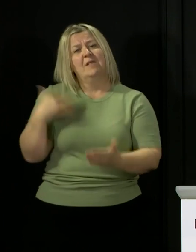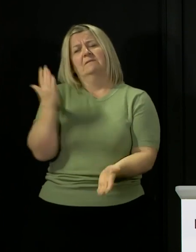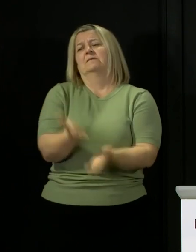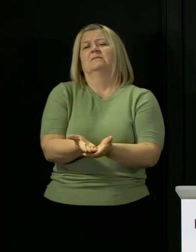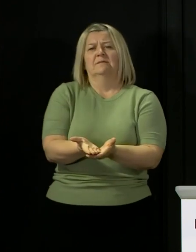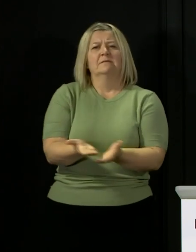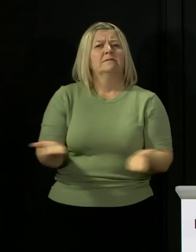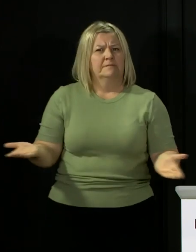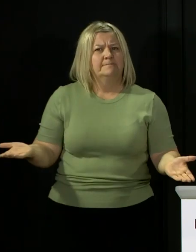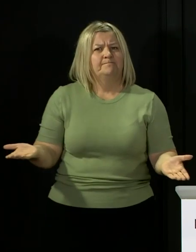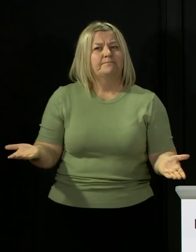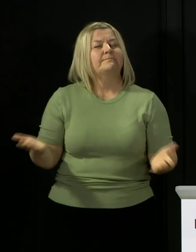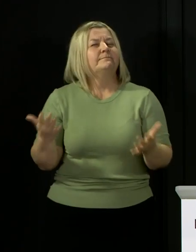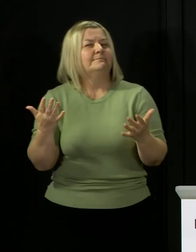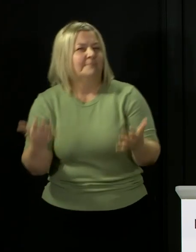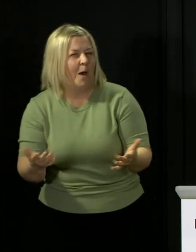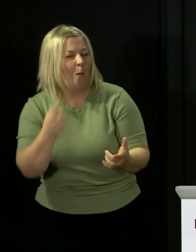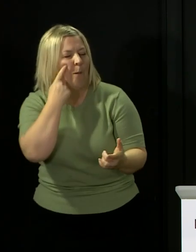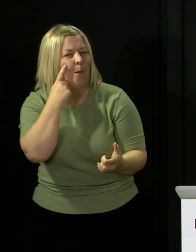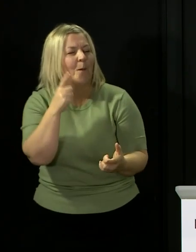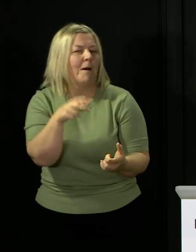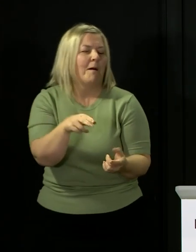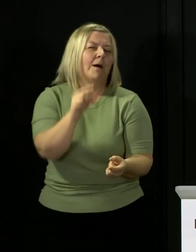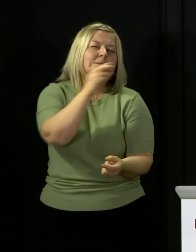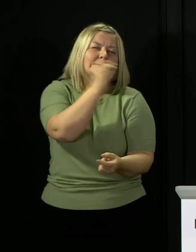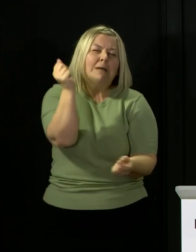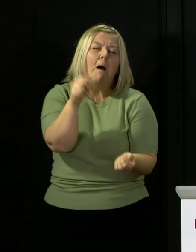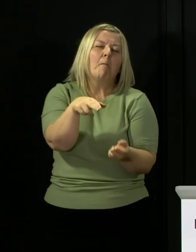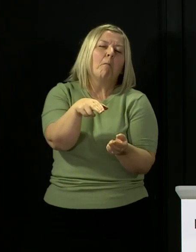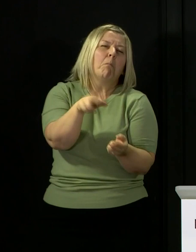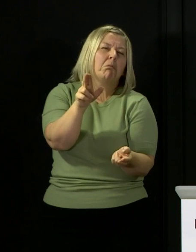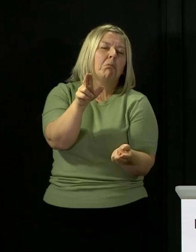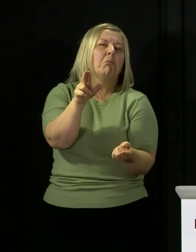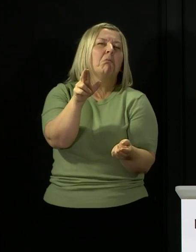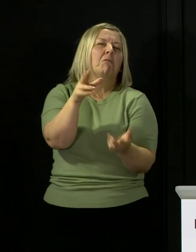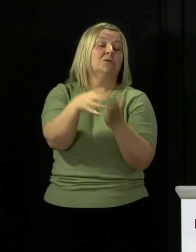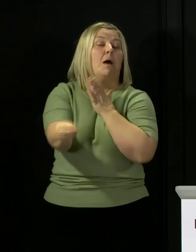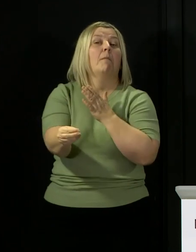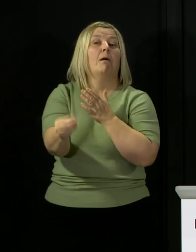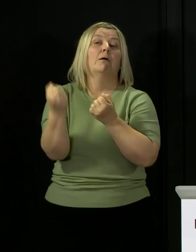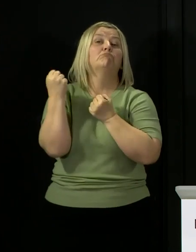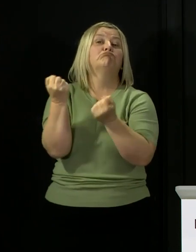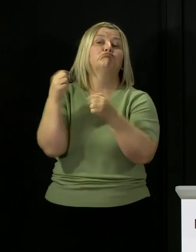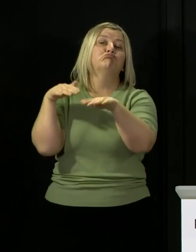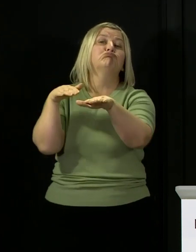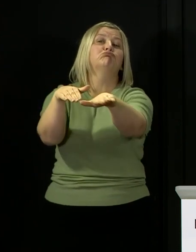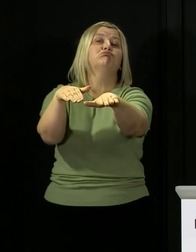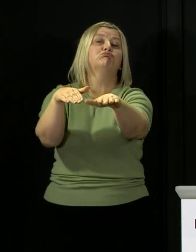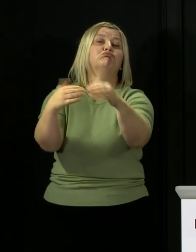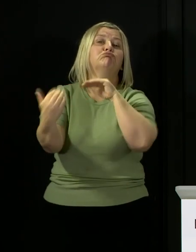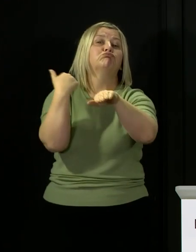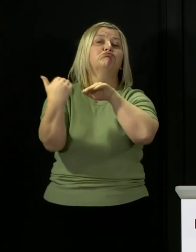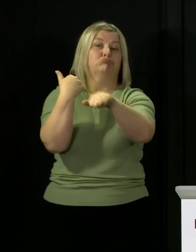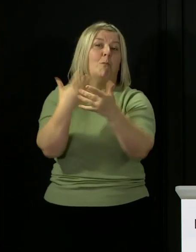We are now seeing slight increases in, for example, people using our roads. In addition, we're seeing some